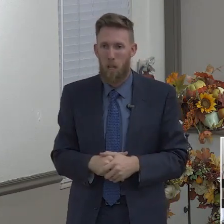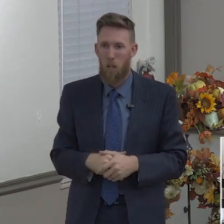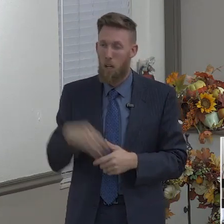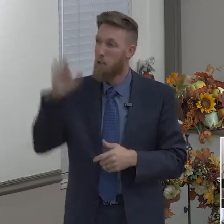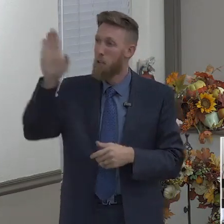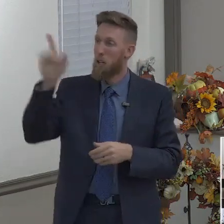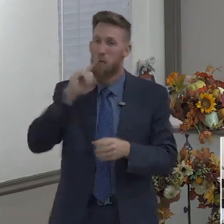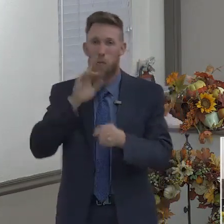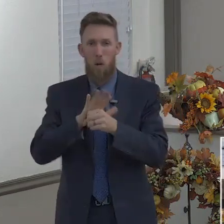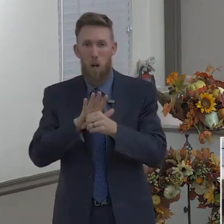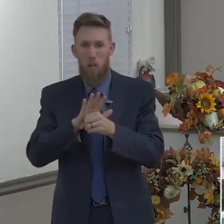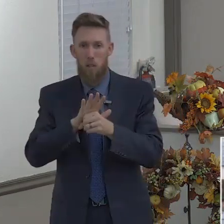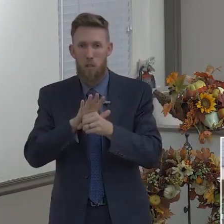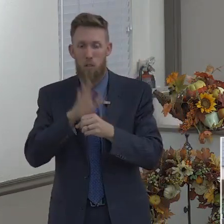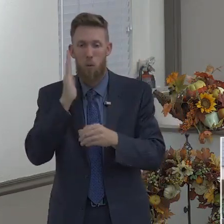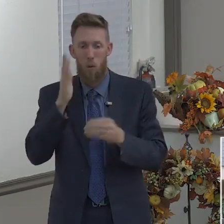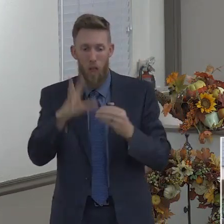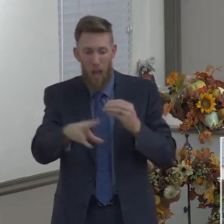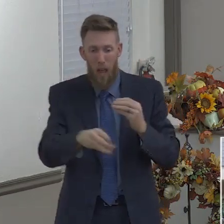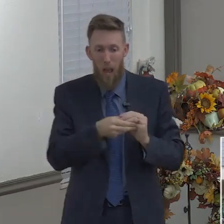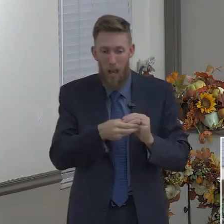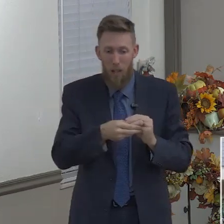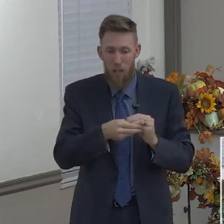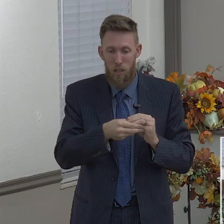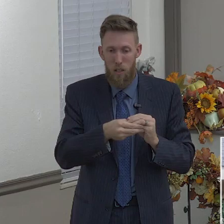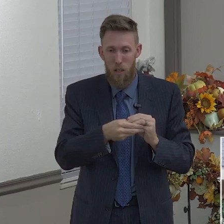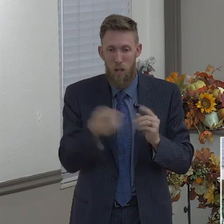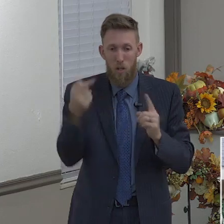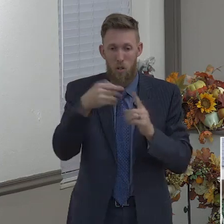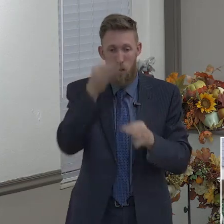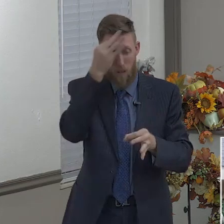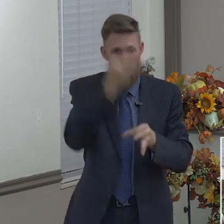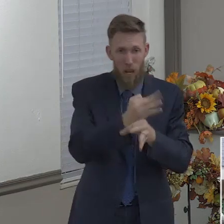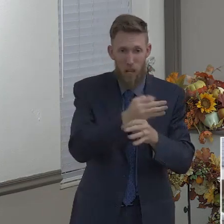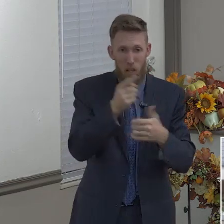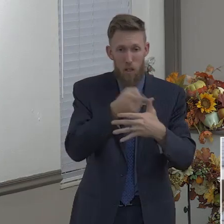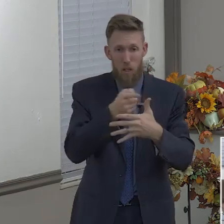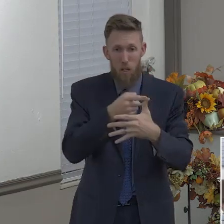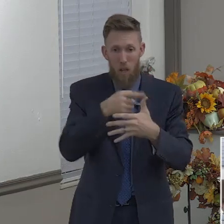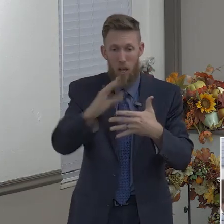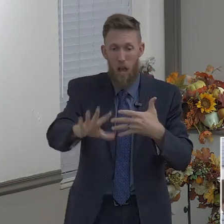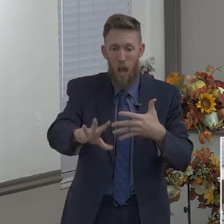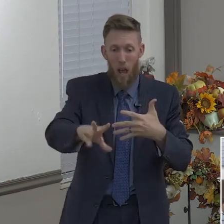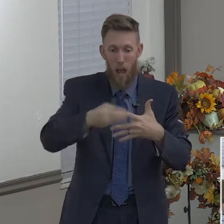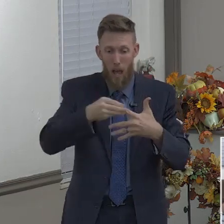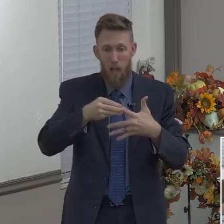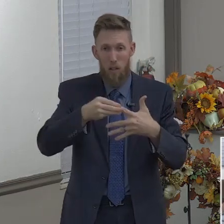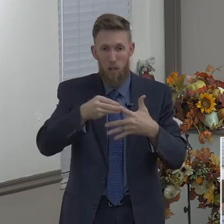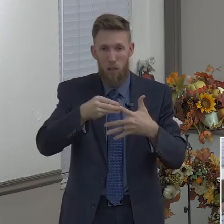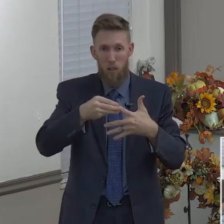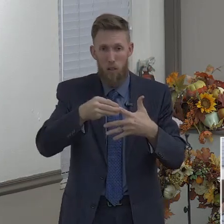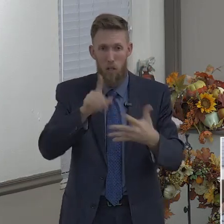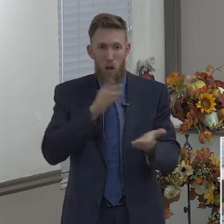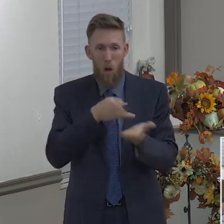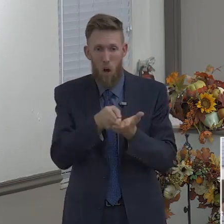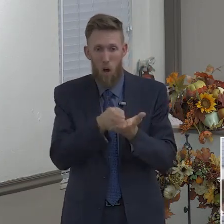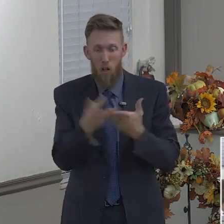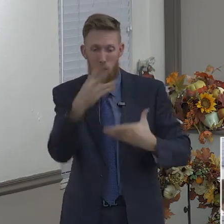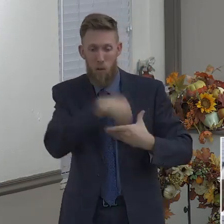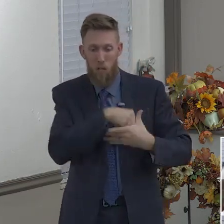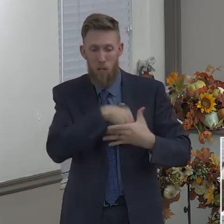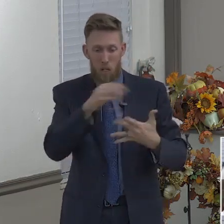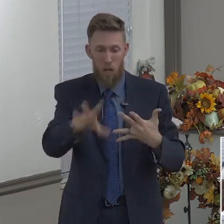faith, the faith, the main thing here, He's saying, to add to your faith virtue, and to virtue, knowledge.